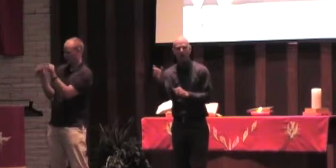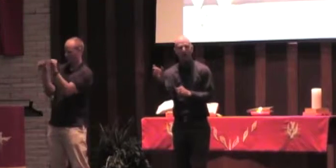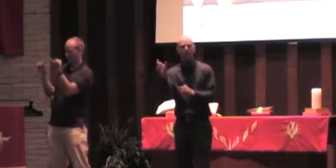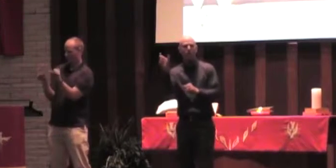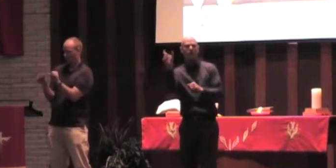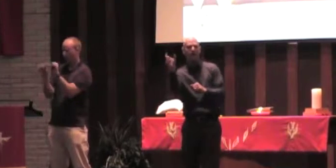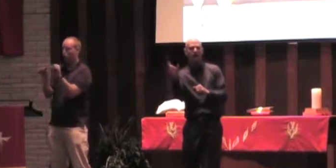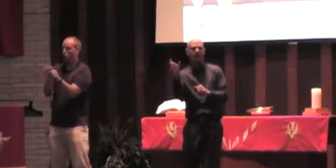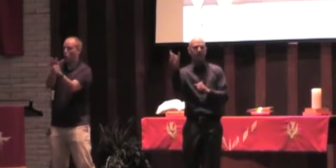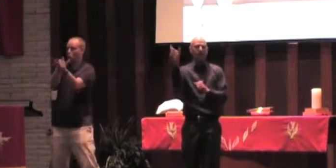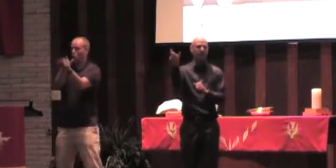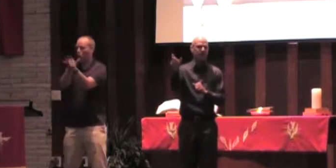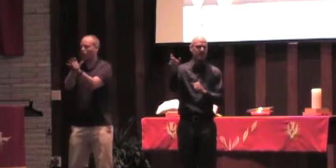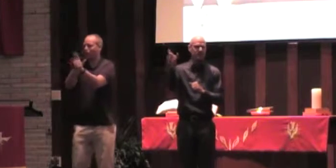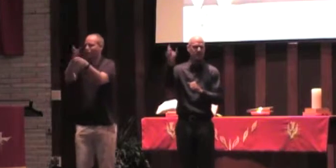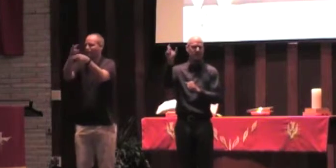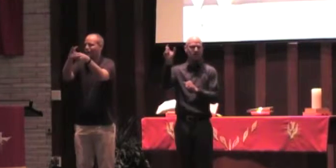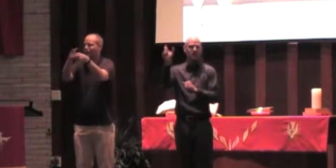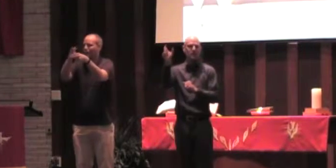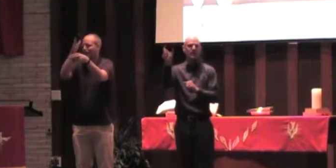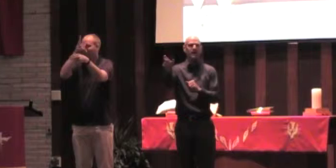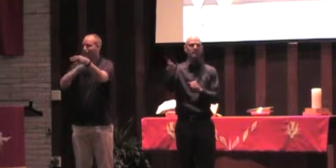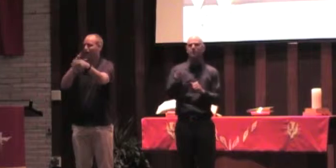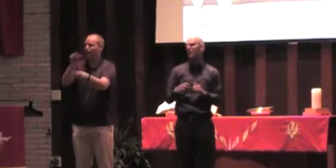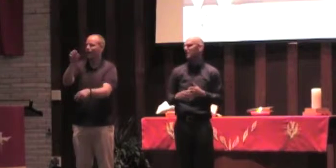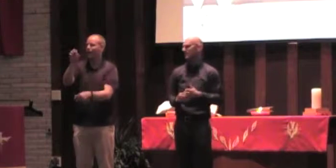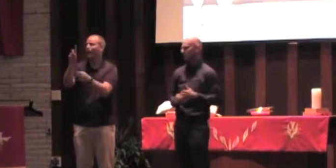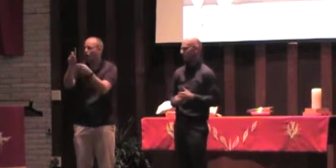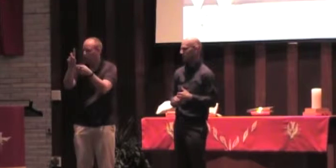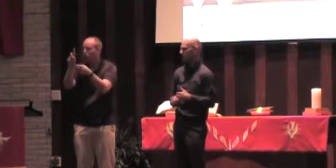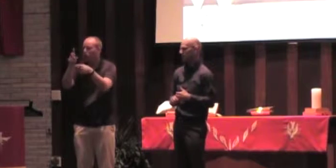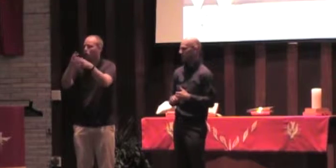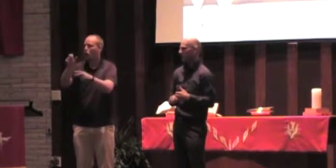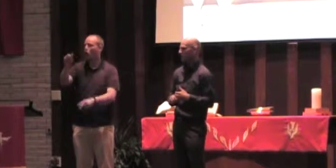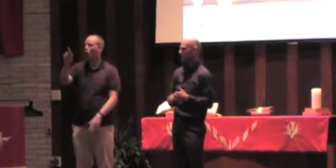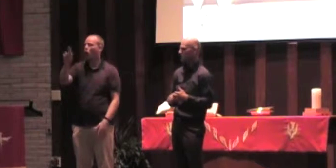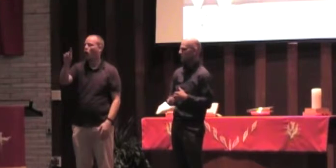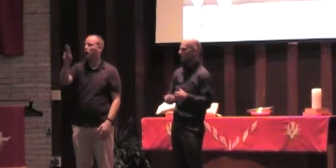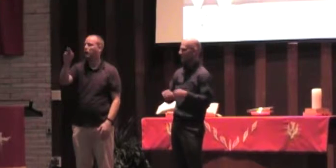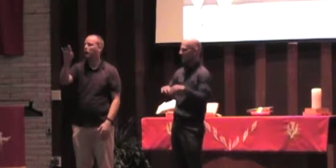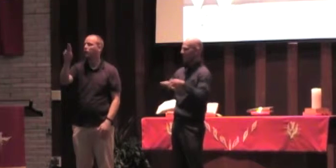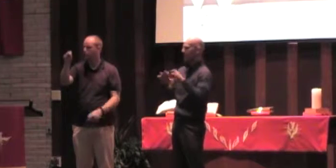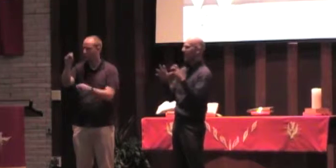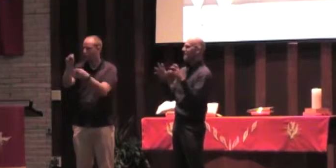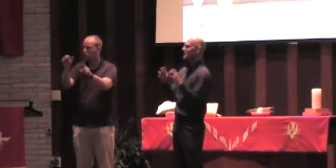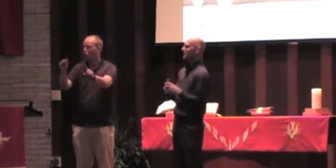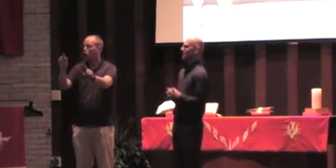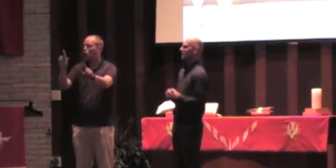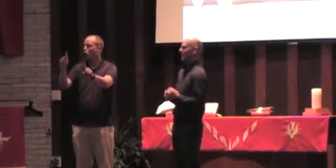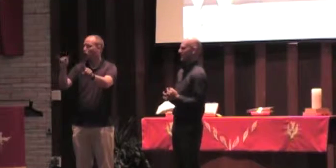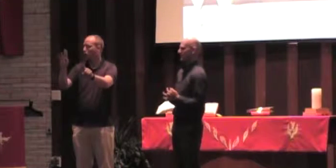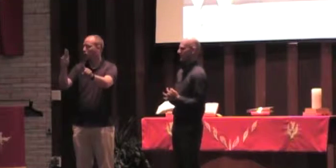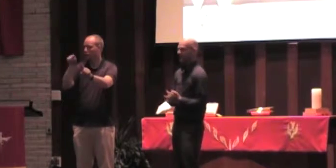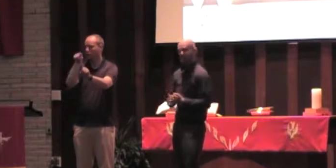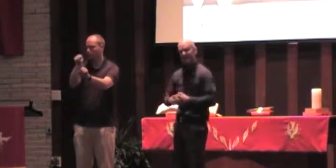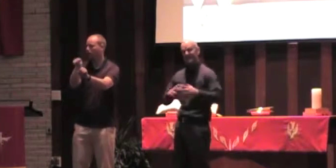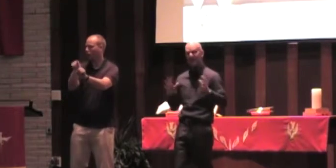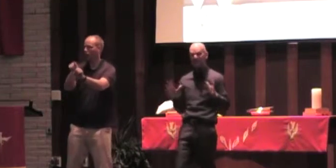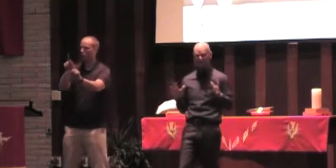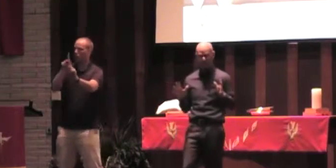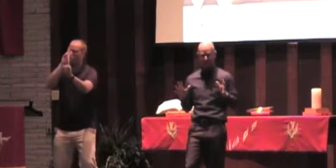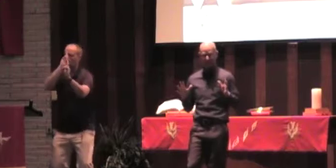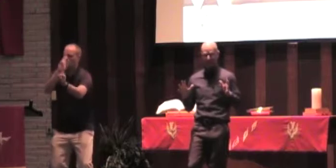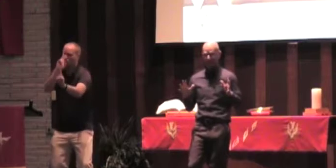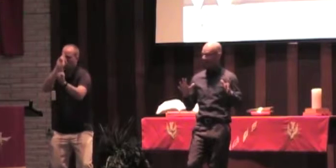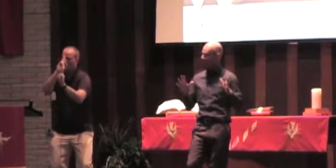of the local god of Ephesus, whose name was Artemis. Artemis was called the lioness of the hunt. They had